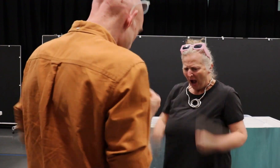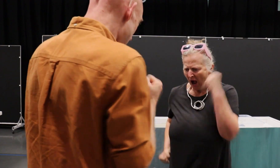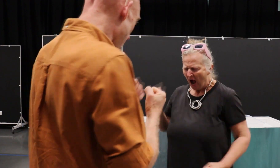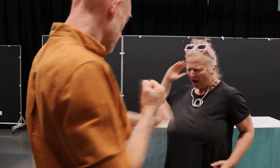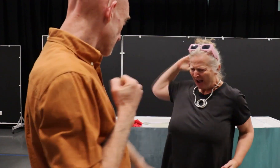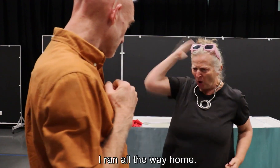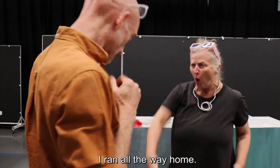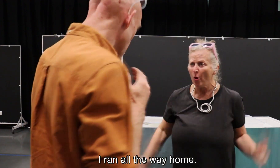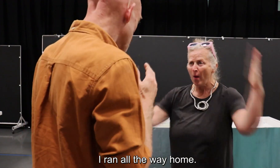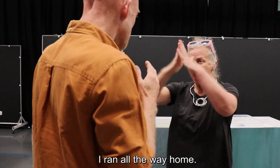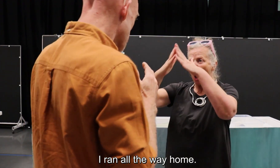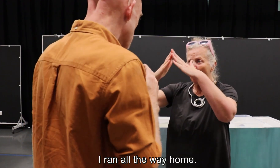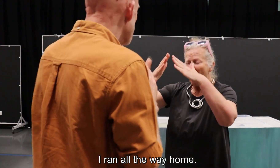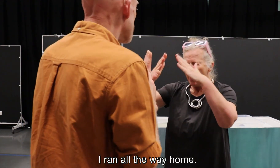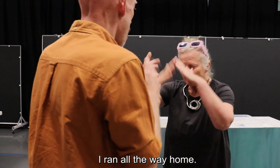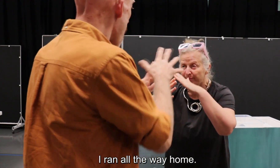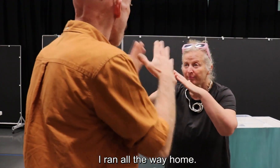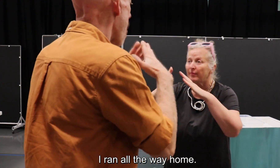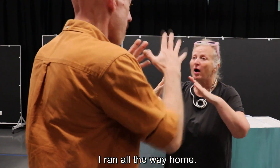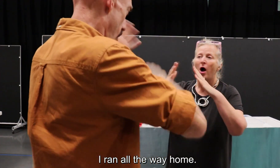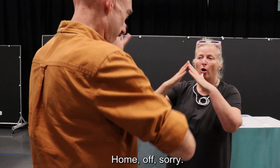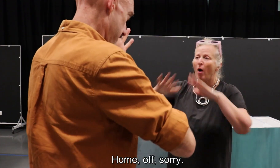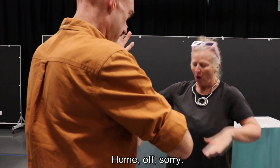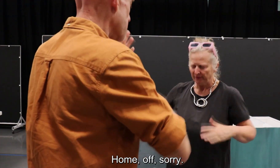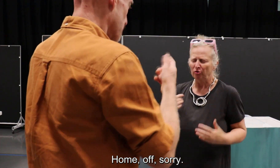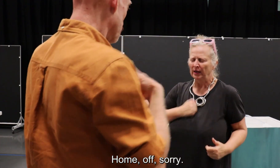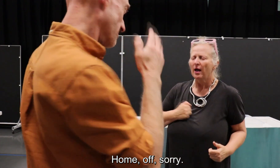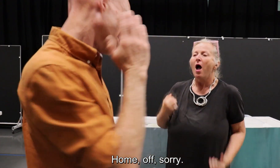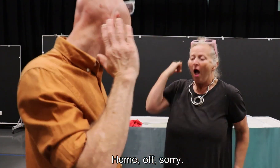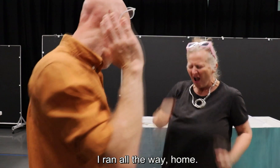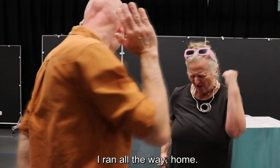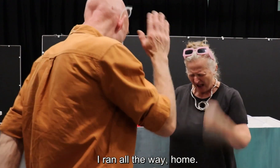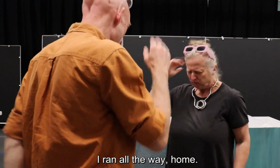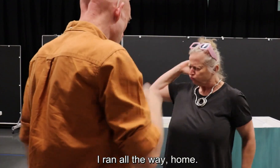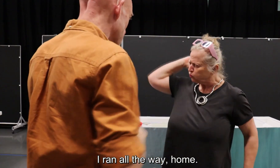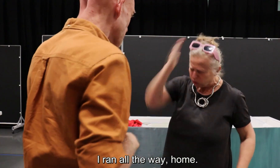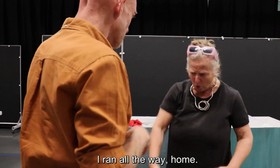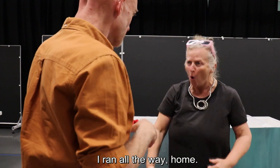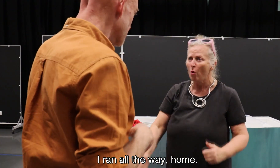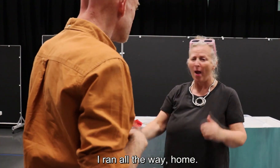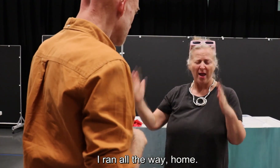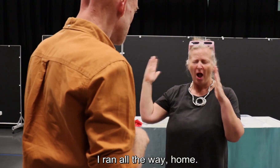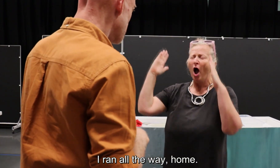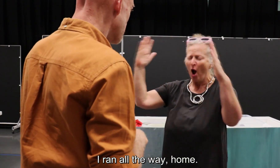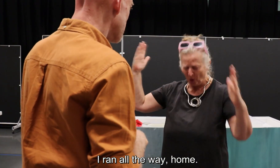I ran all the way home. Home off, sorry. I ran all the way home,